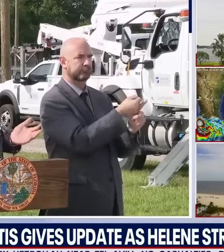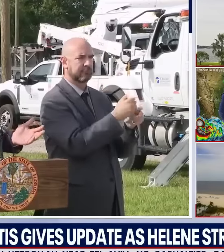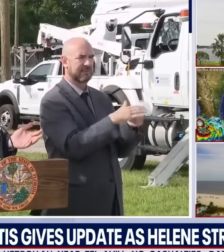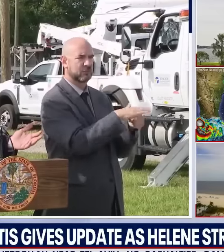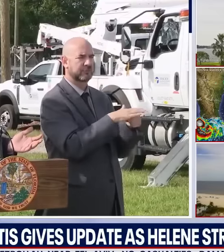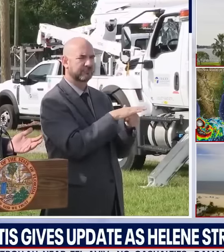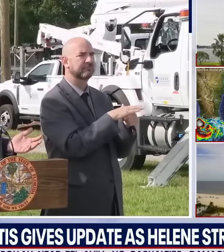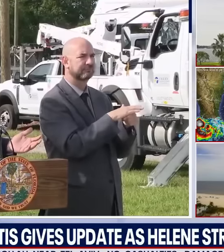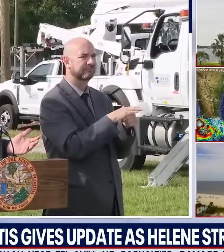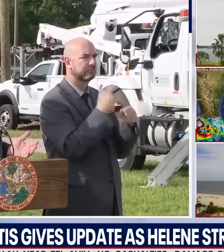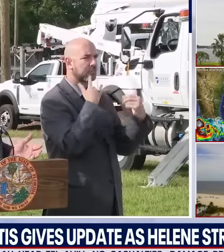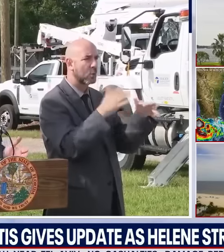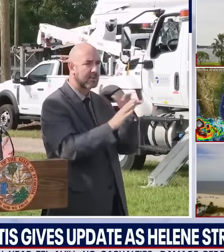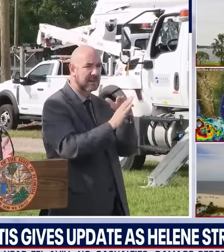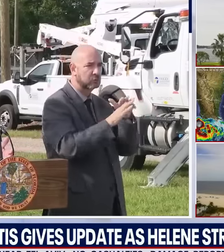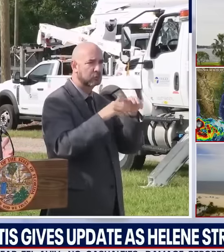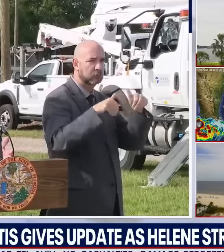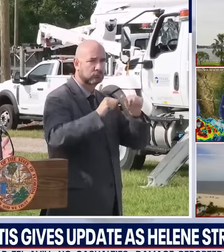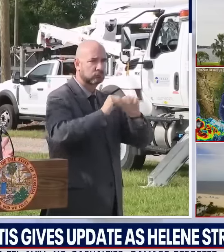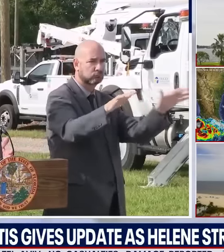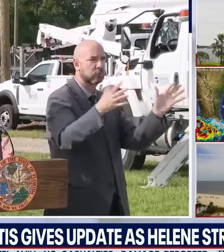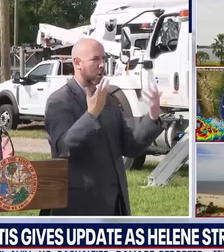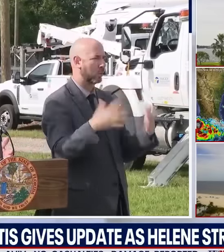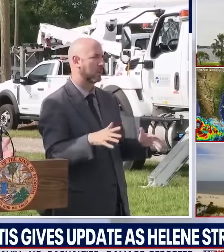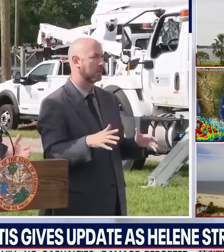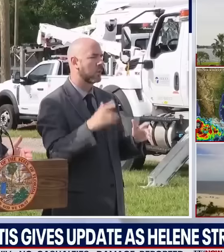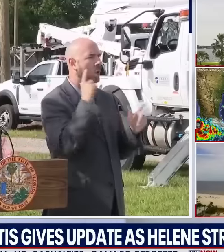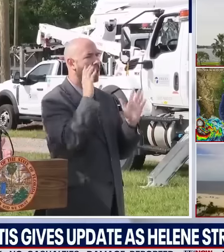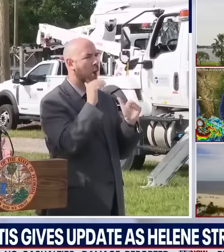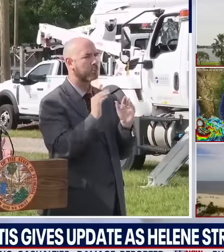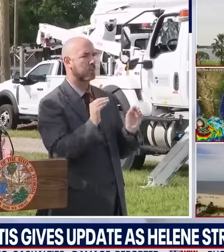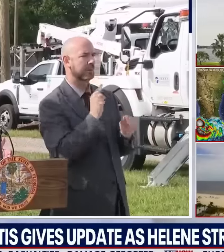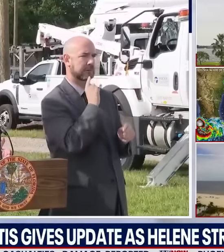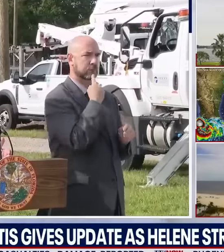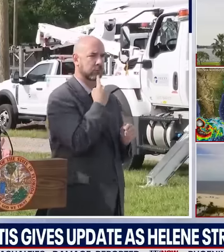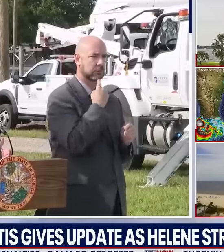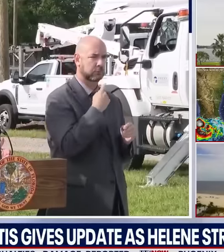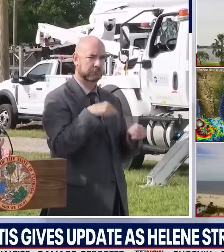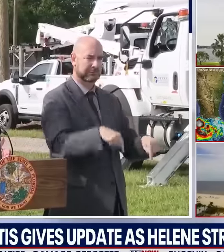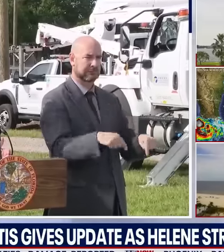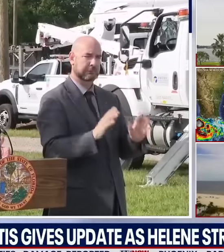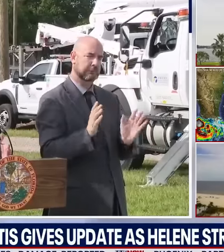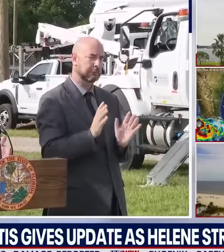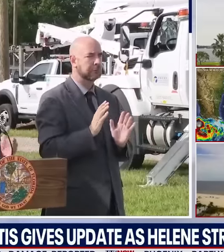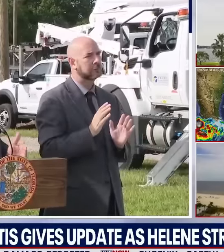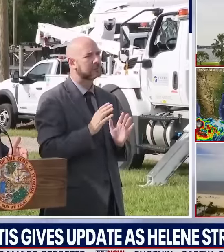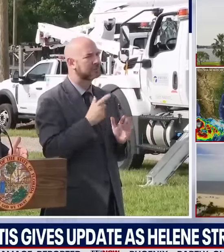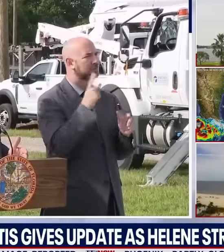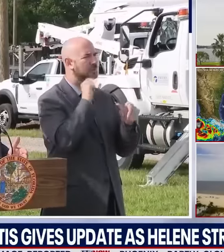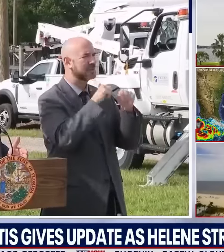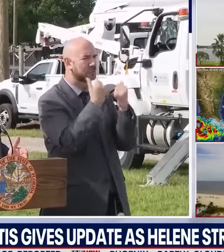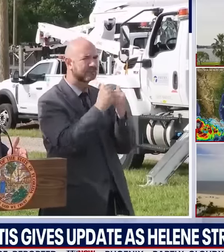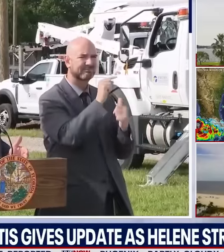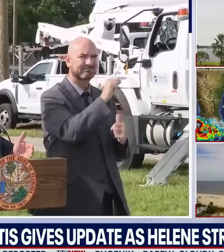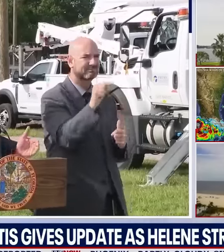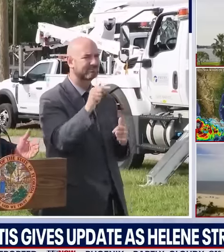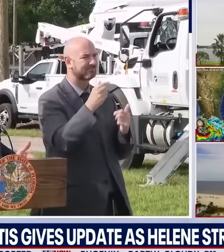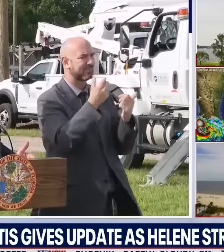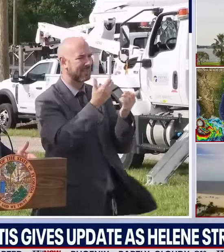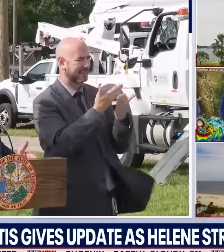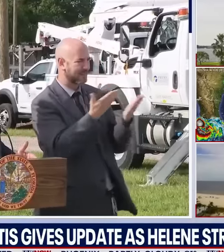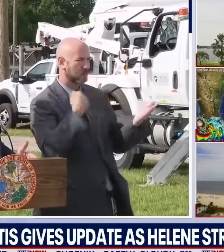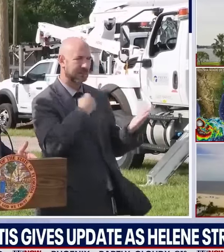Hopefully there won't be a big need, but we have all the agencies and all the assets on standby, everything from high water vehicles